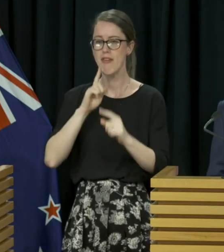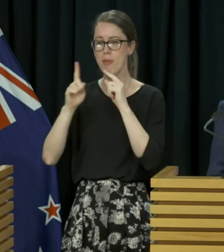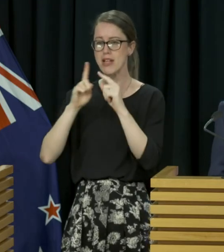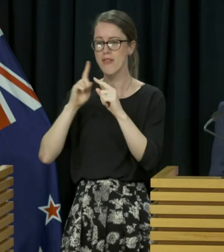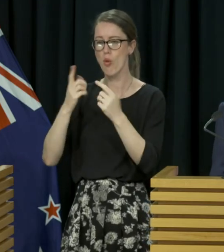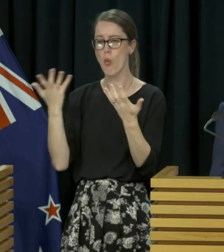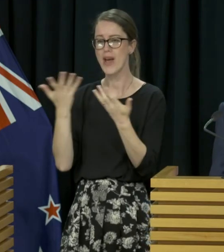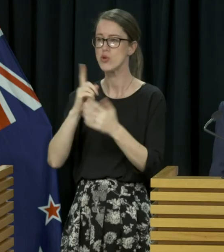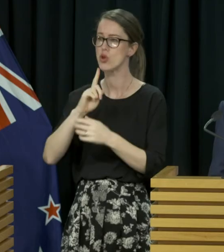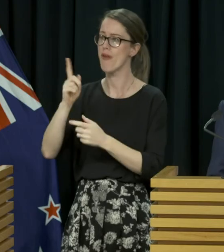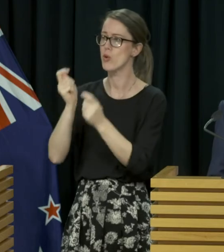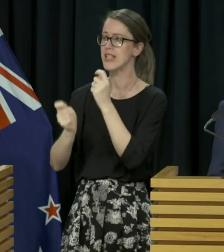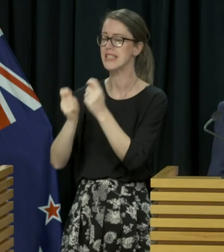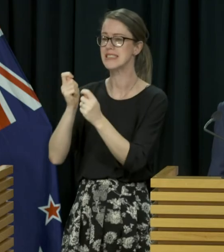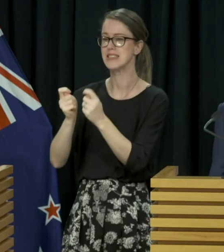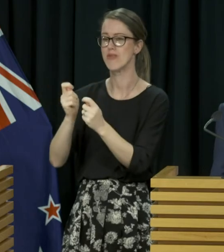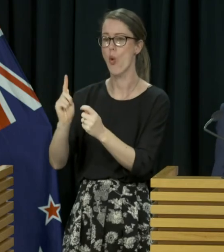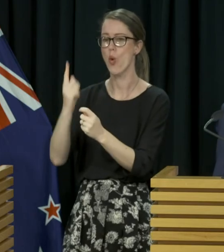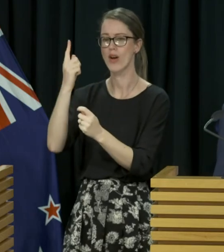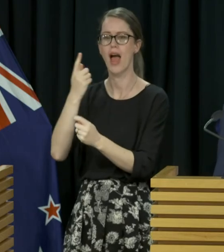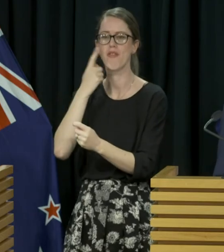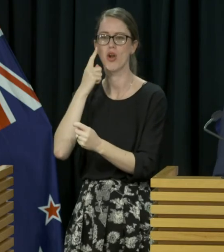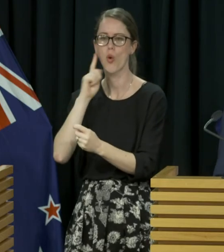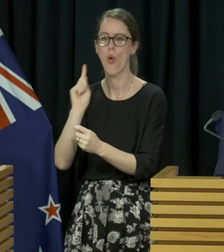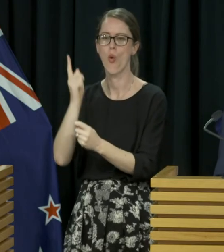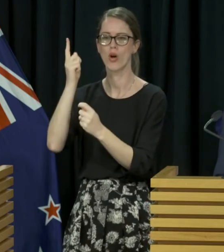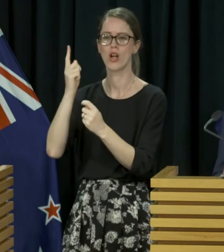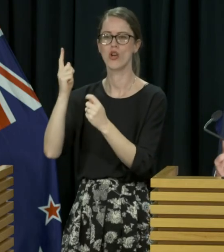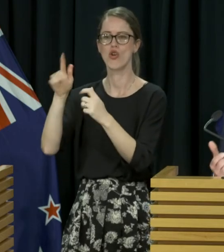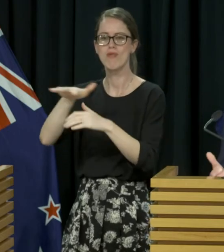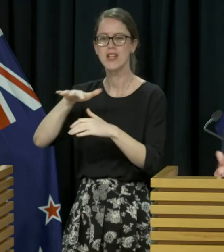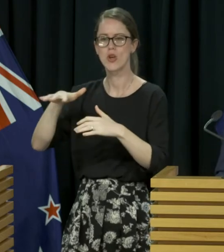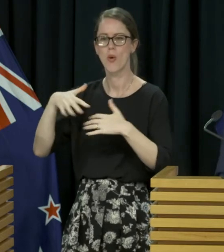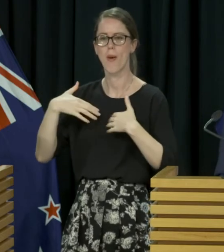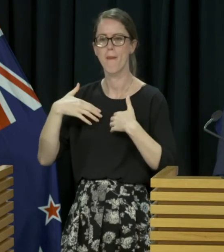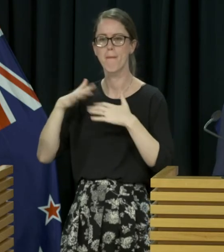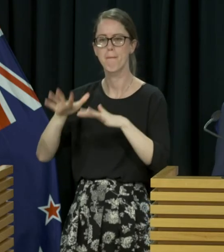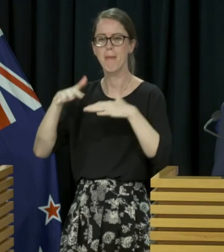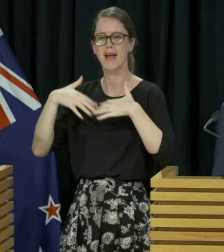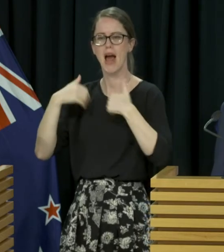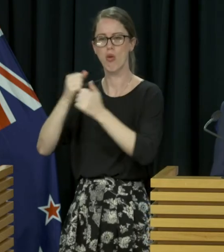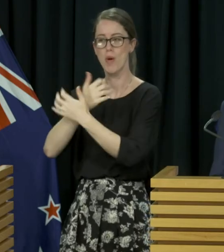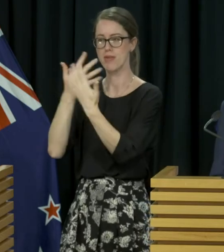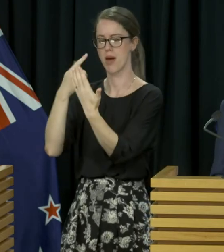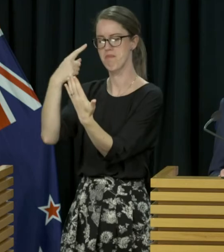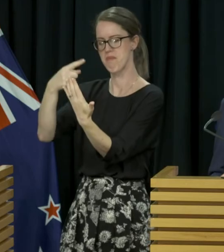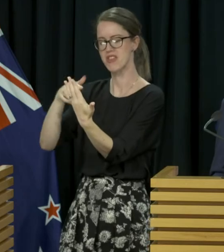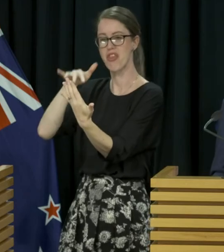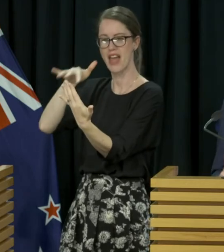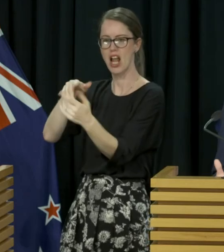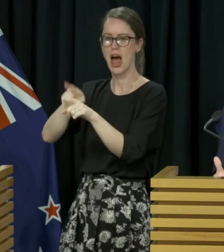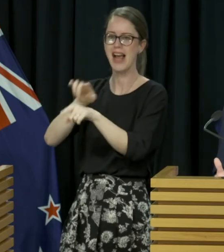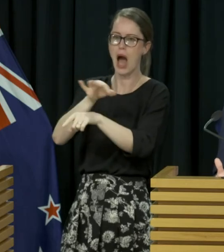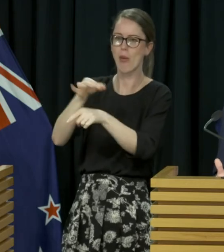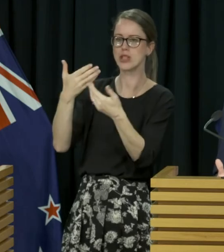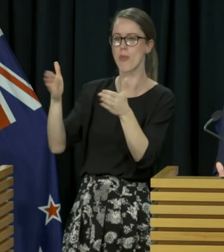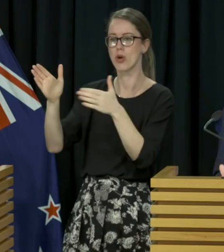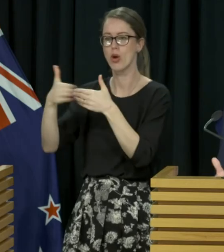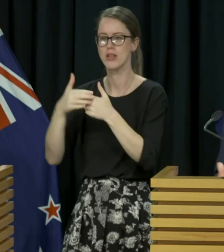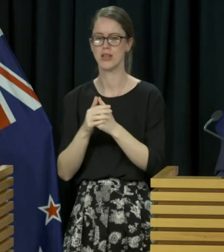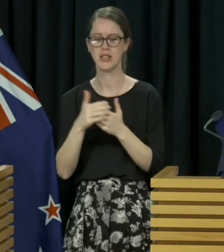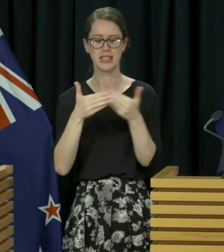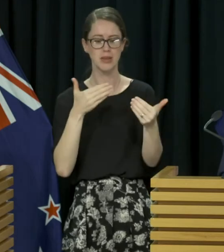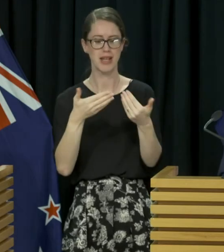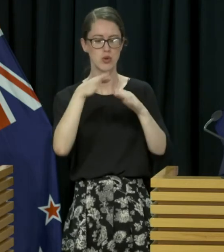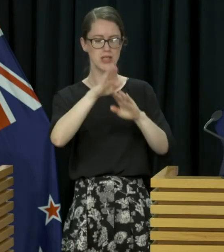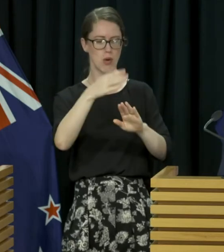is also available on the Auckland Regional Public Health website including the hours of availability and wherever you are in New Zealand